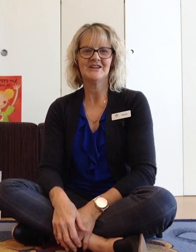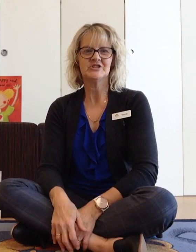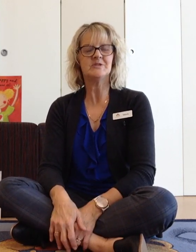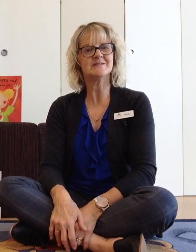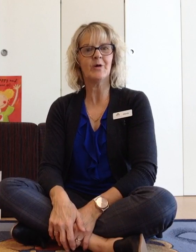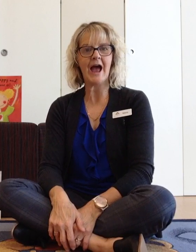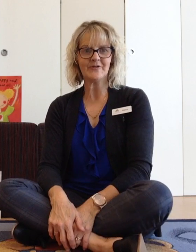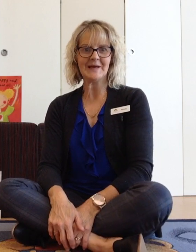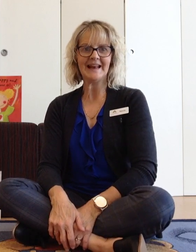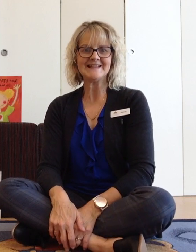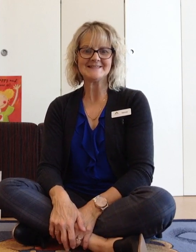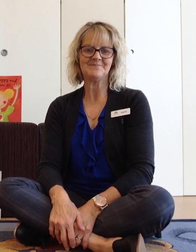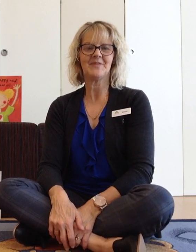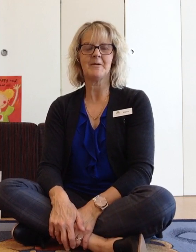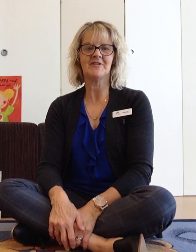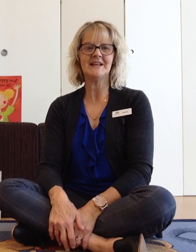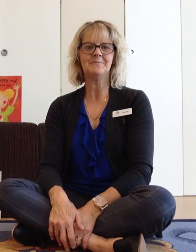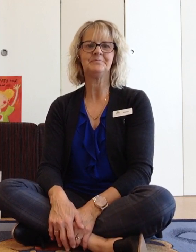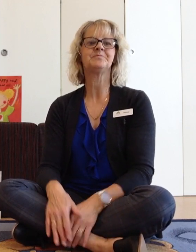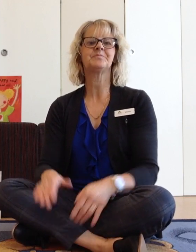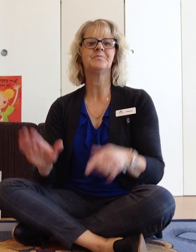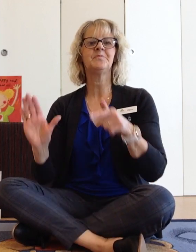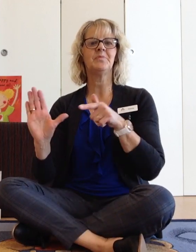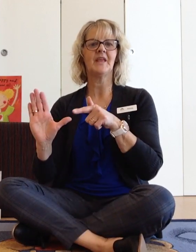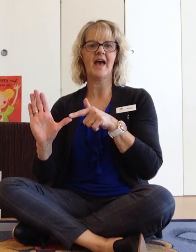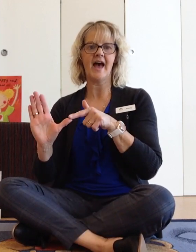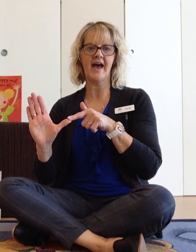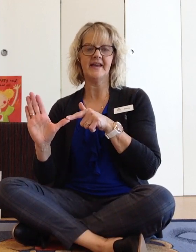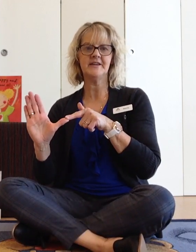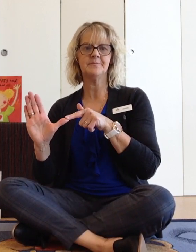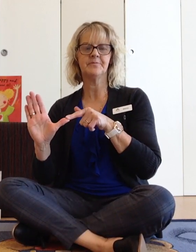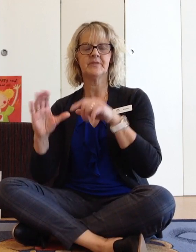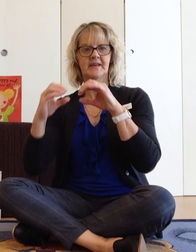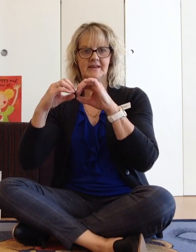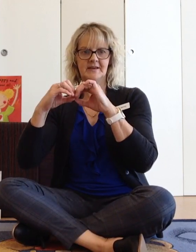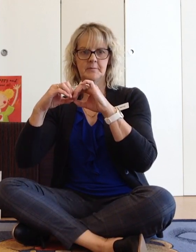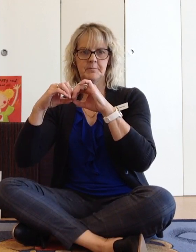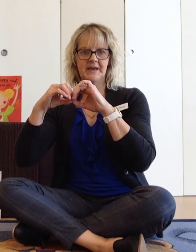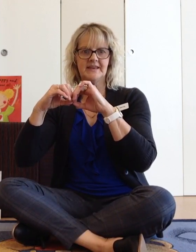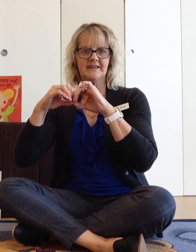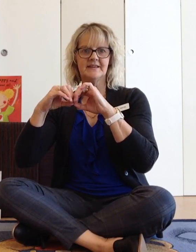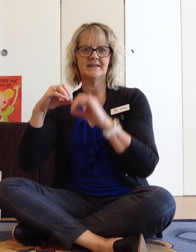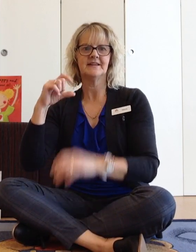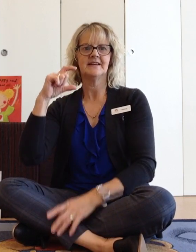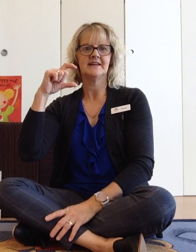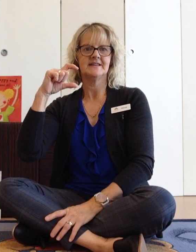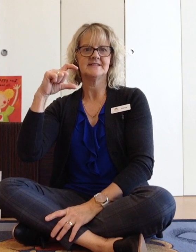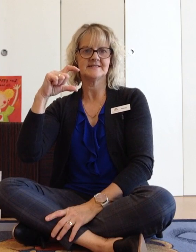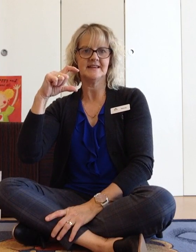Shall we do some more alphabet letters? Are you ready? A, B, C,